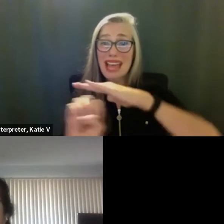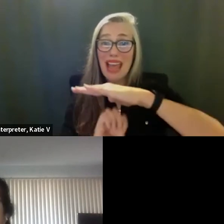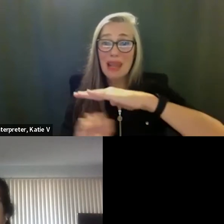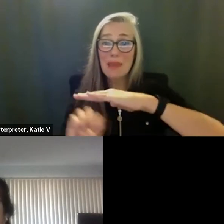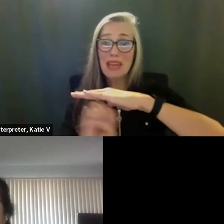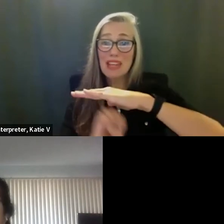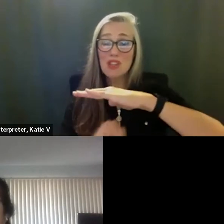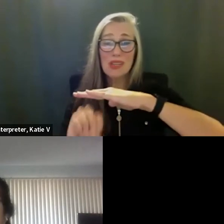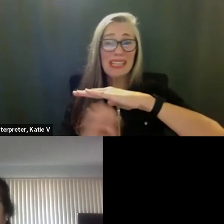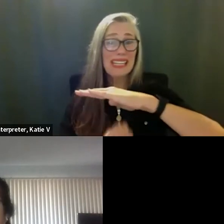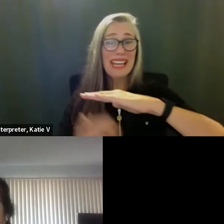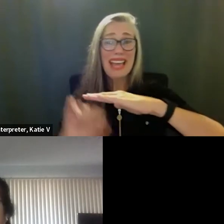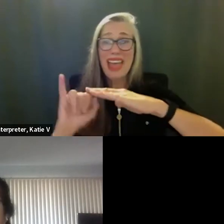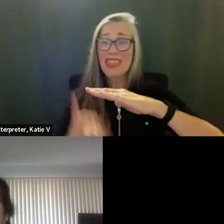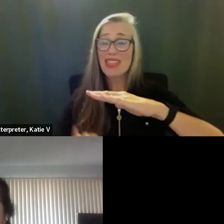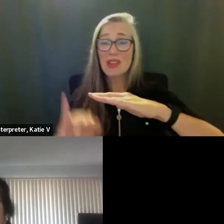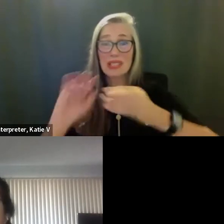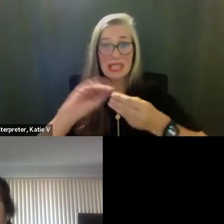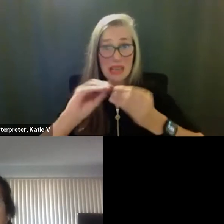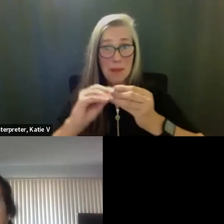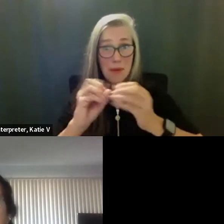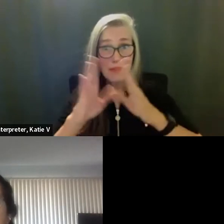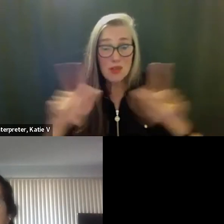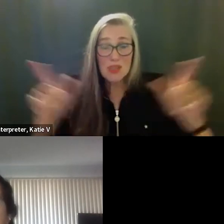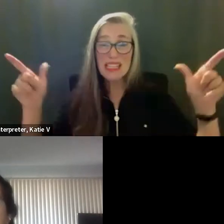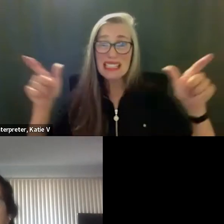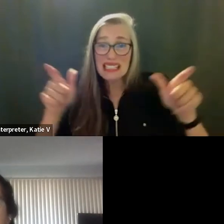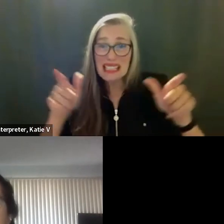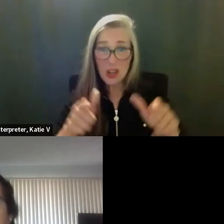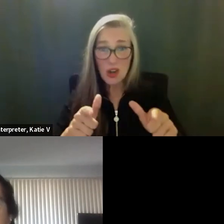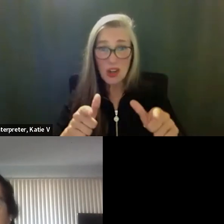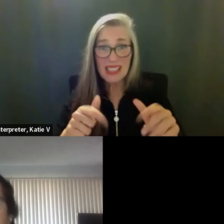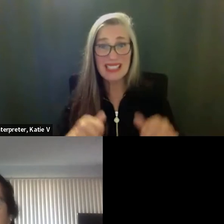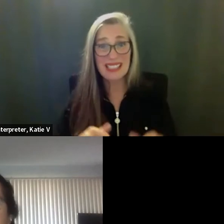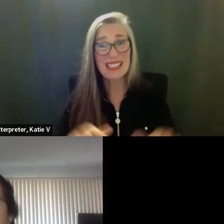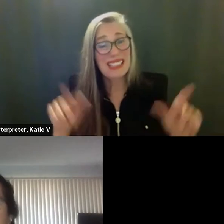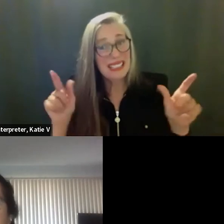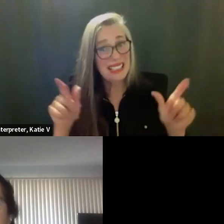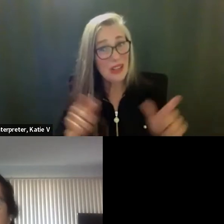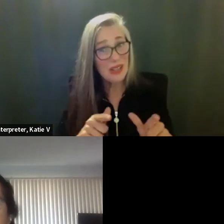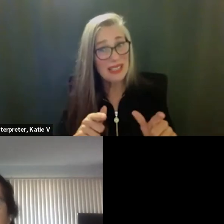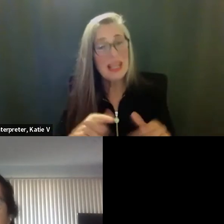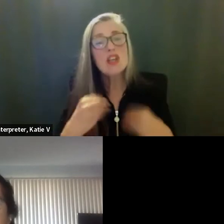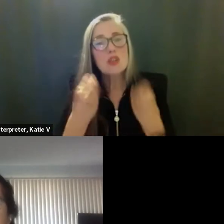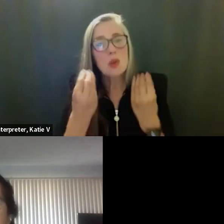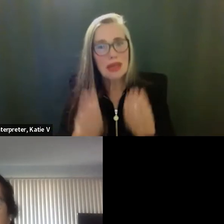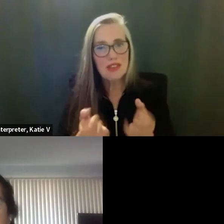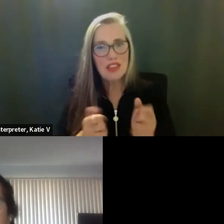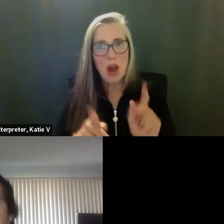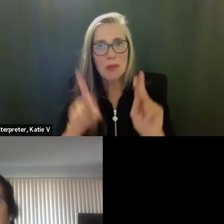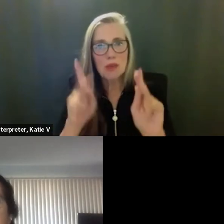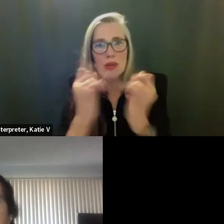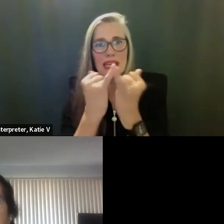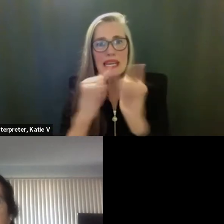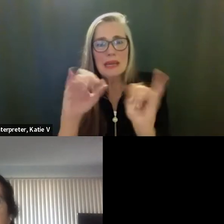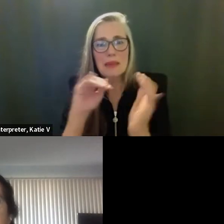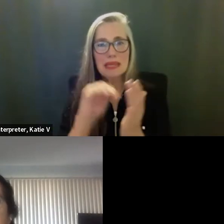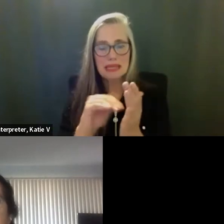uh, extremely decreased. So we will be offering the opportunity for independent study for grades 7 through 12.